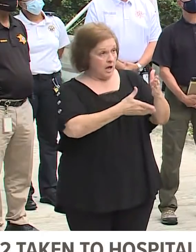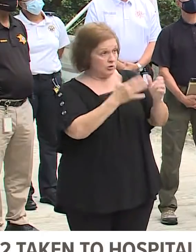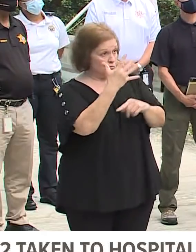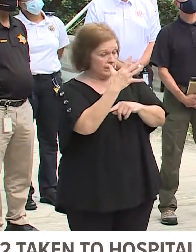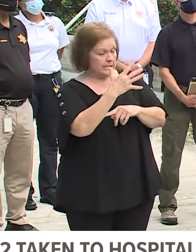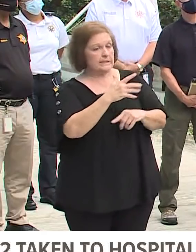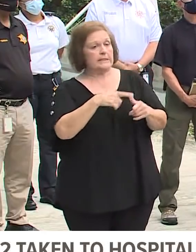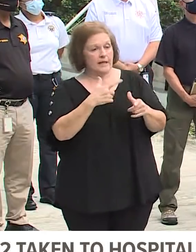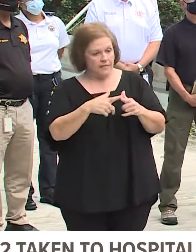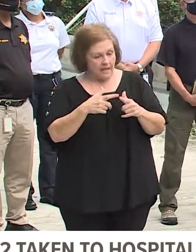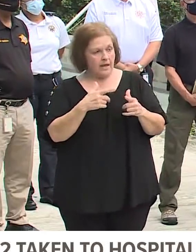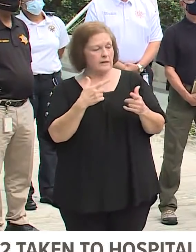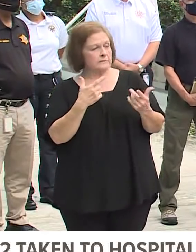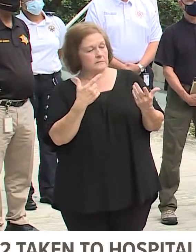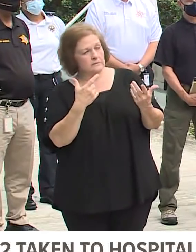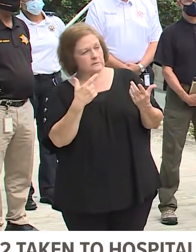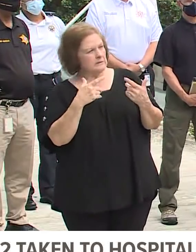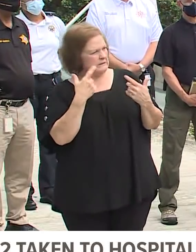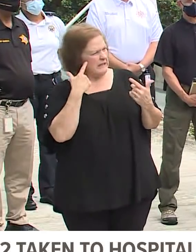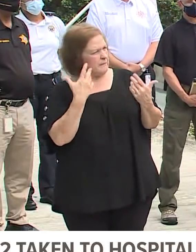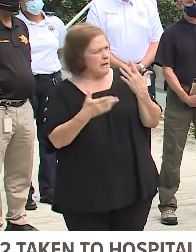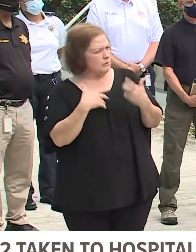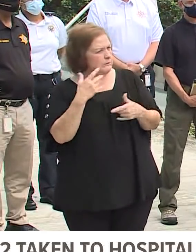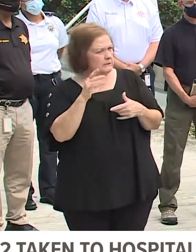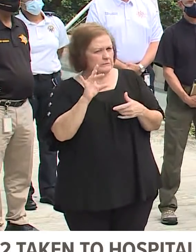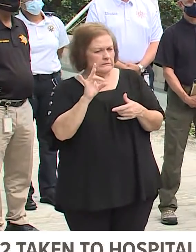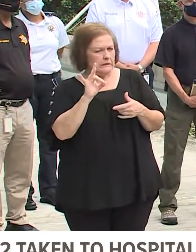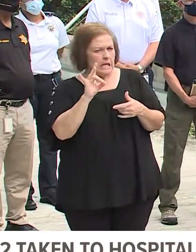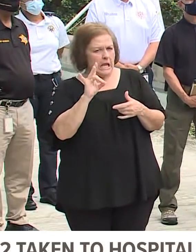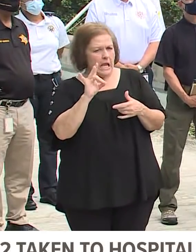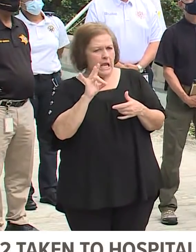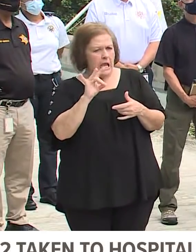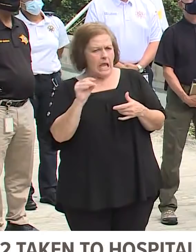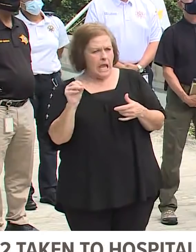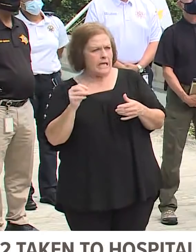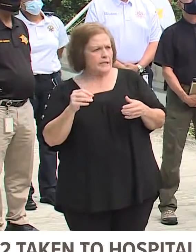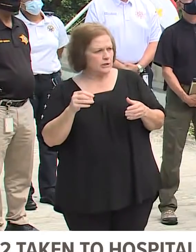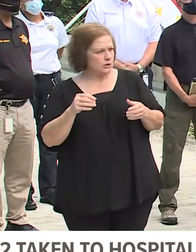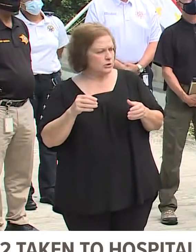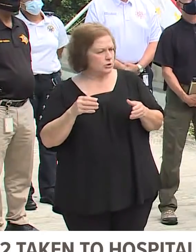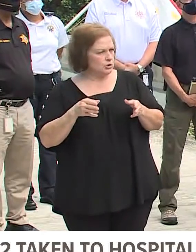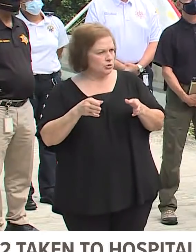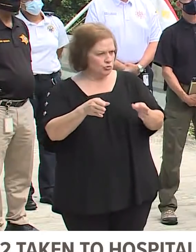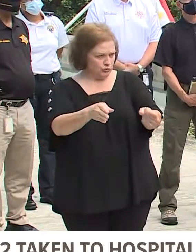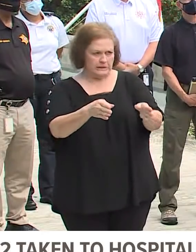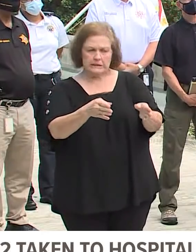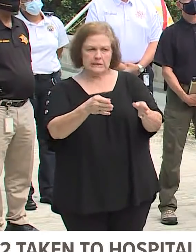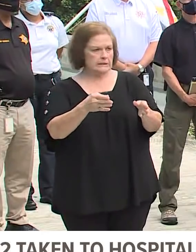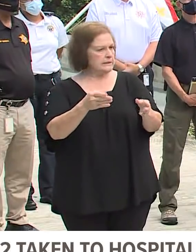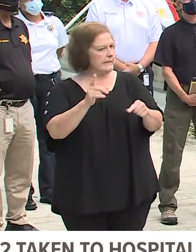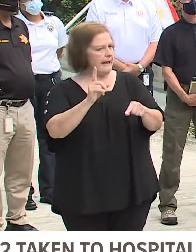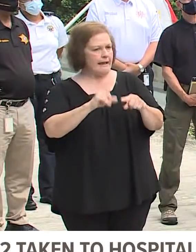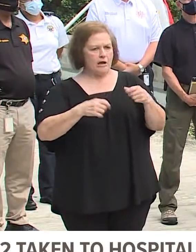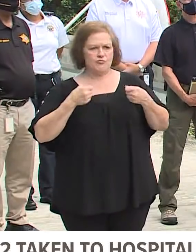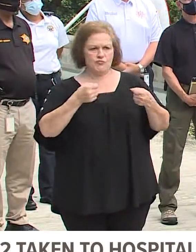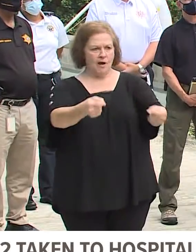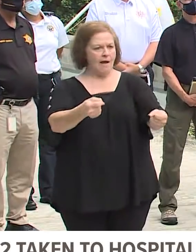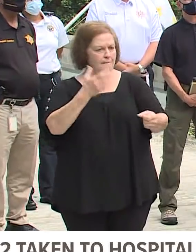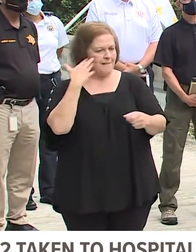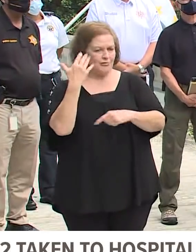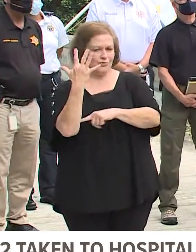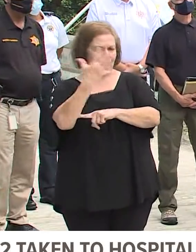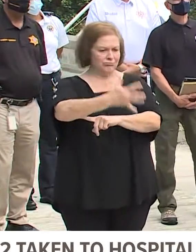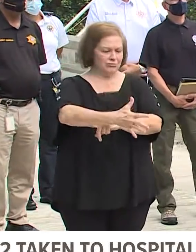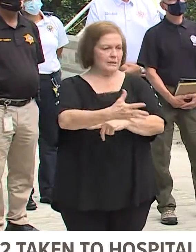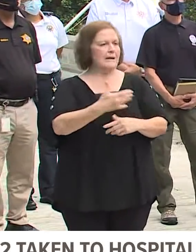we've resolved somewhere in the neighborhood of 80 major streets that have been completely impassable via trees there are some trees that